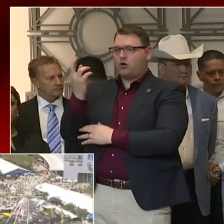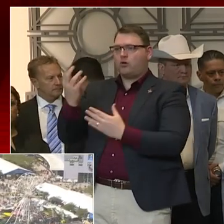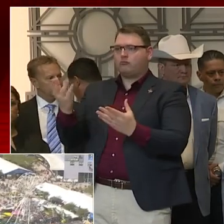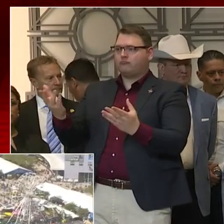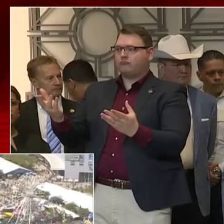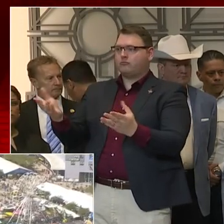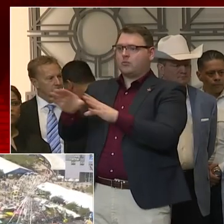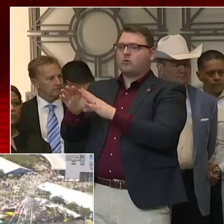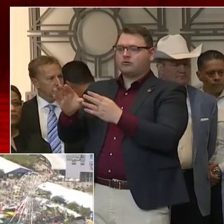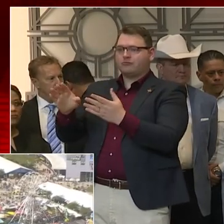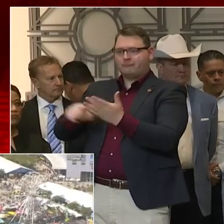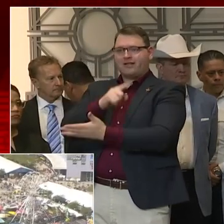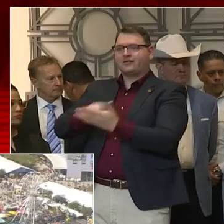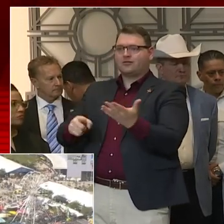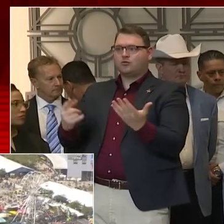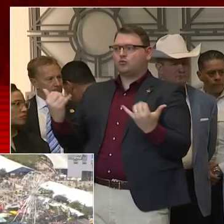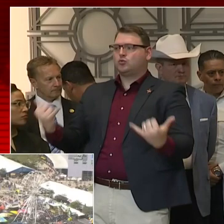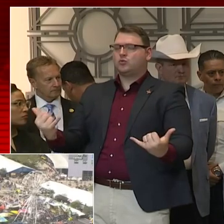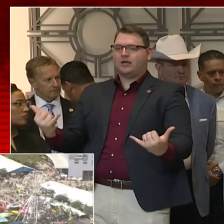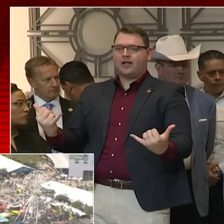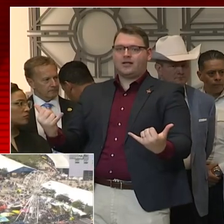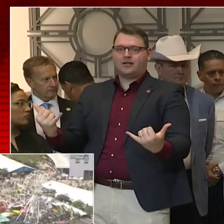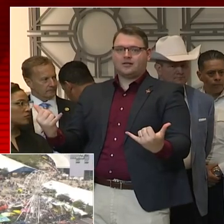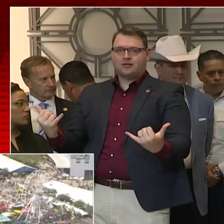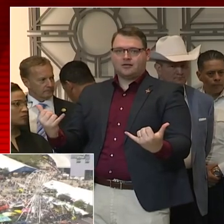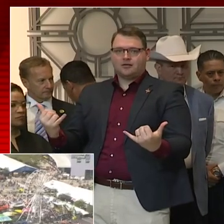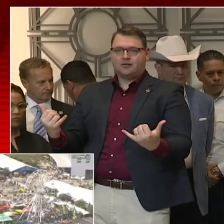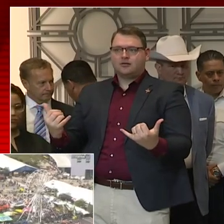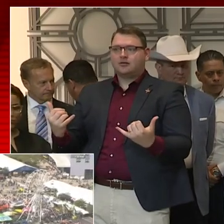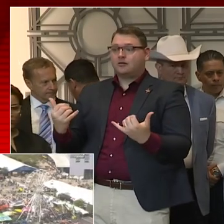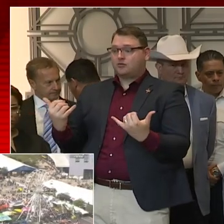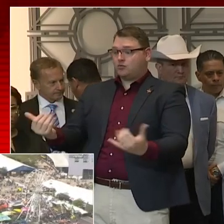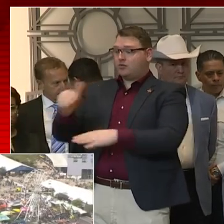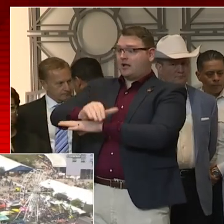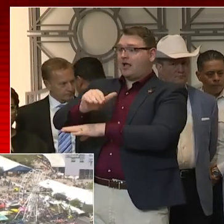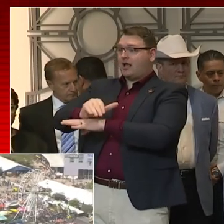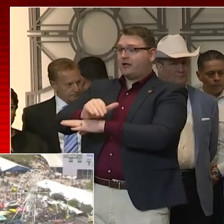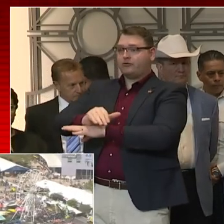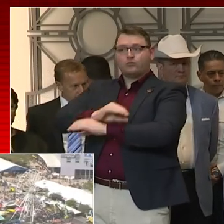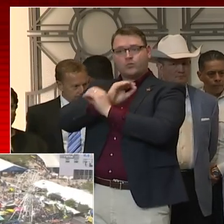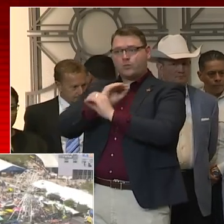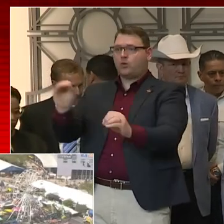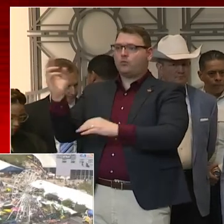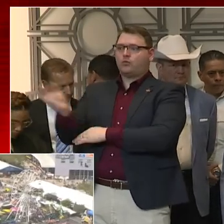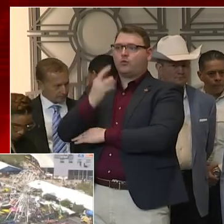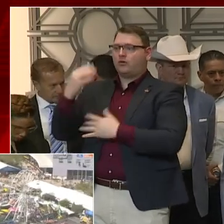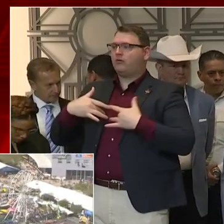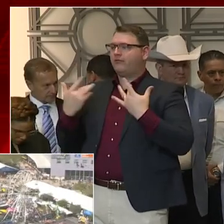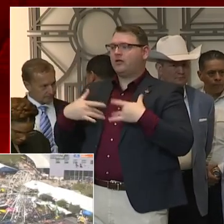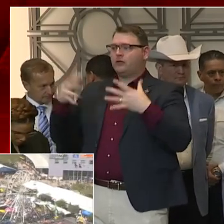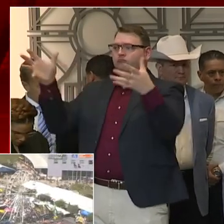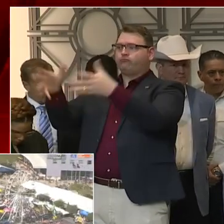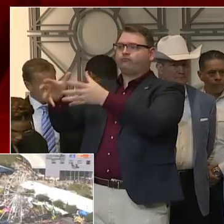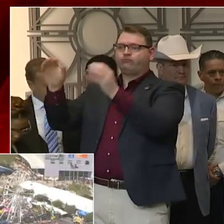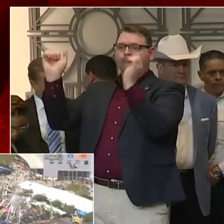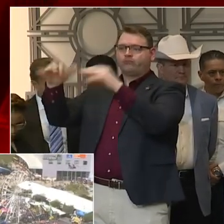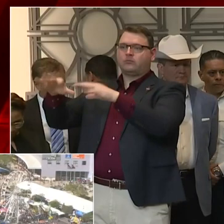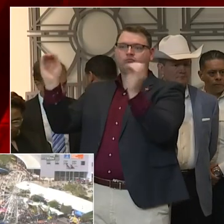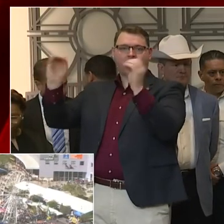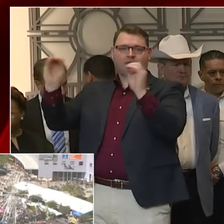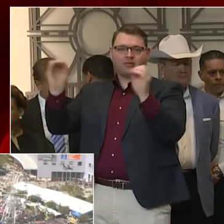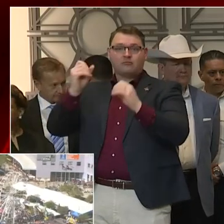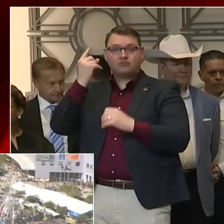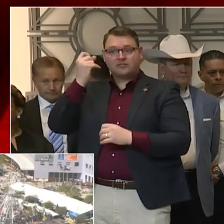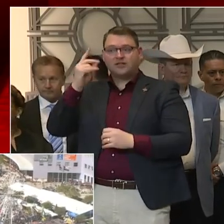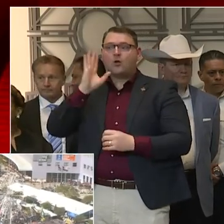And we are having those conversations. And we will be making additional recommendations as appropriate. But let us have today to discuss that